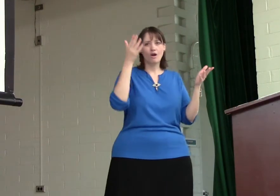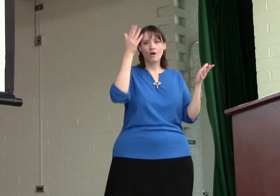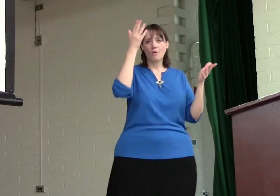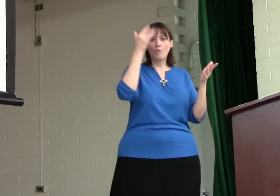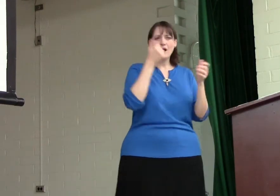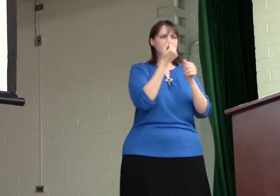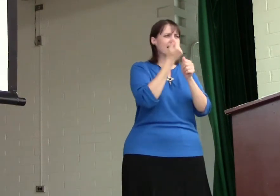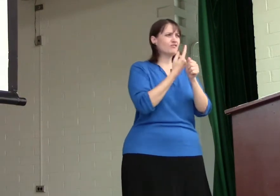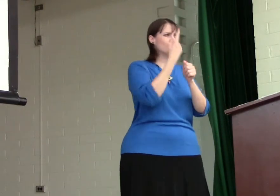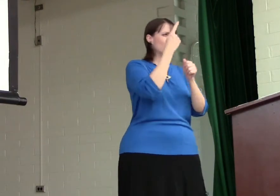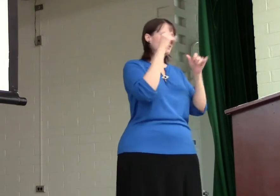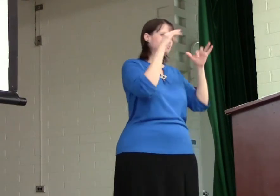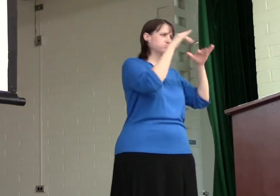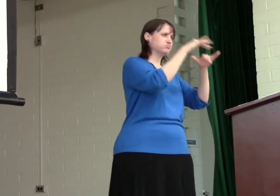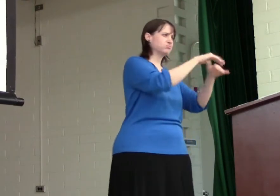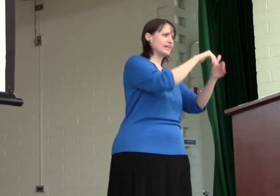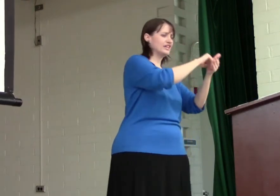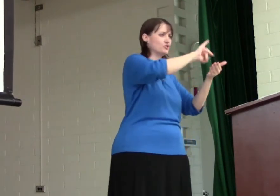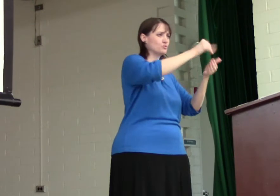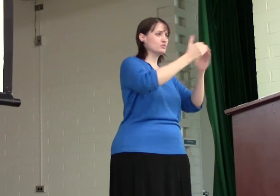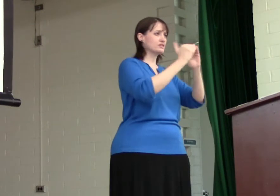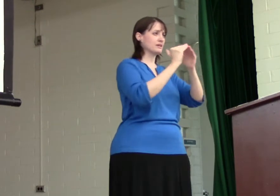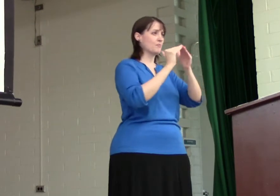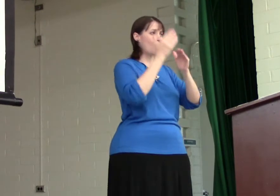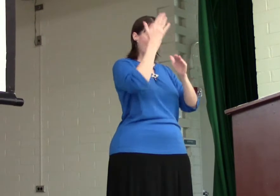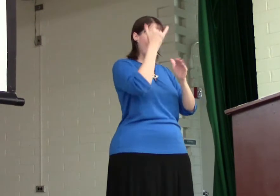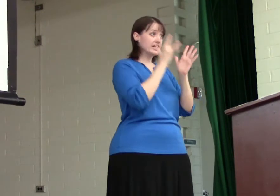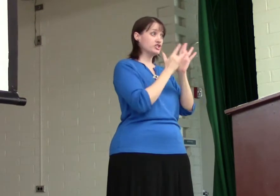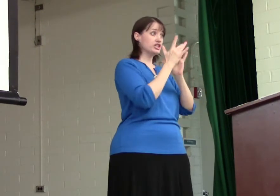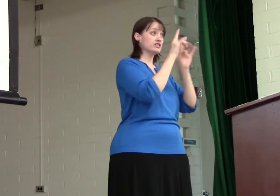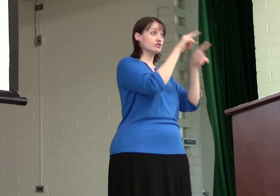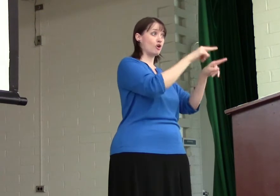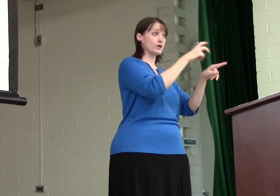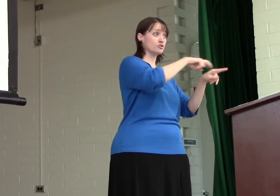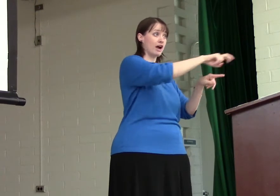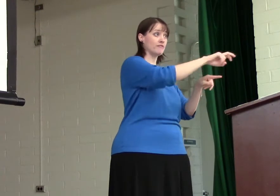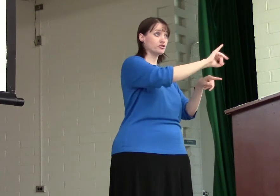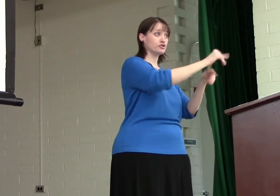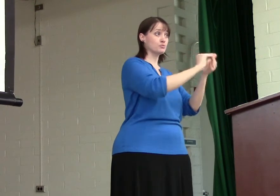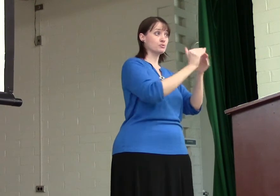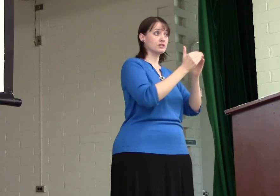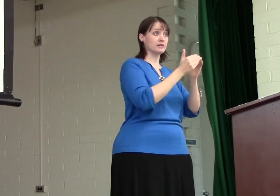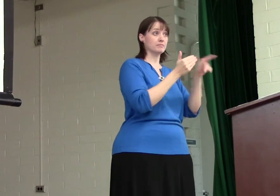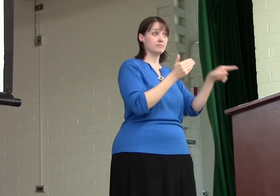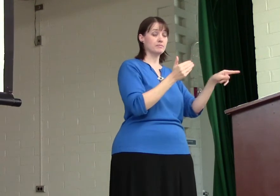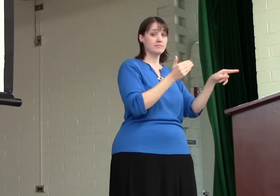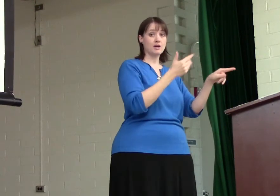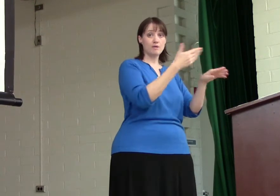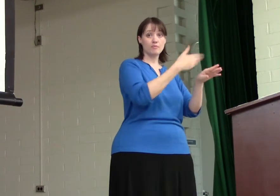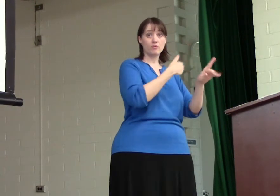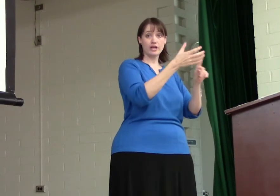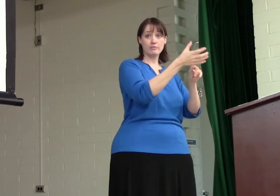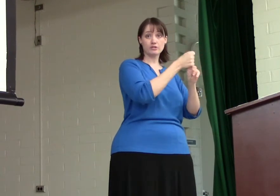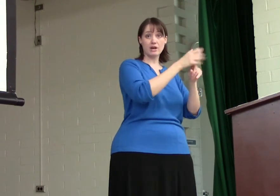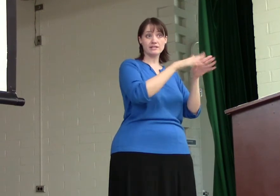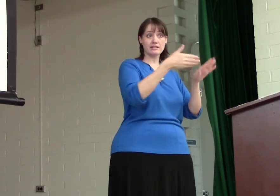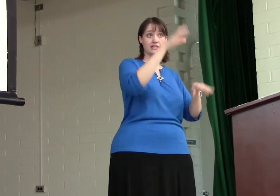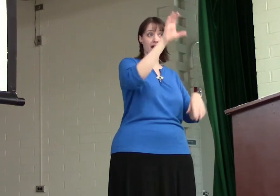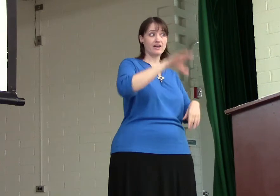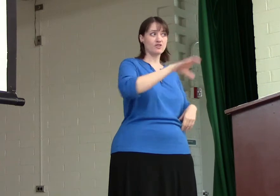Why was everyone in Jerusalem? Why did Jesus go and travel to Jerusalem before he was arrested and died on the